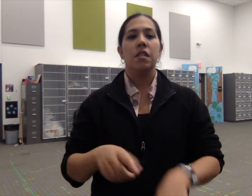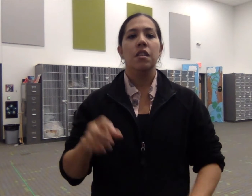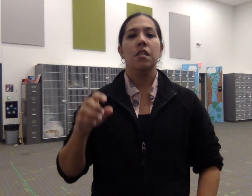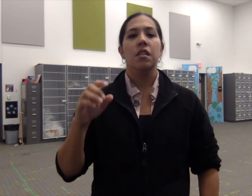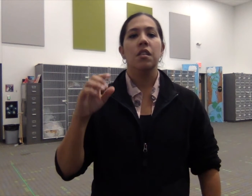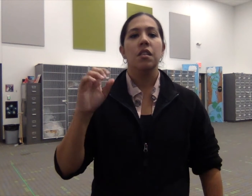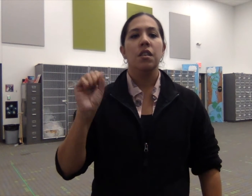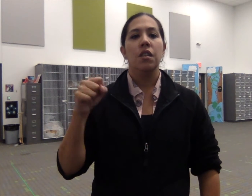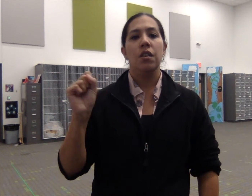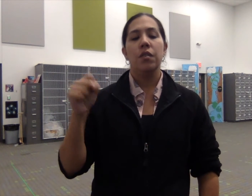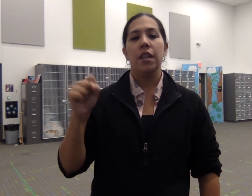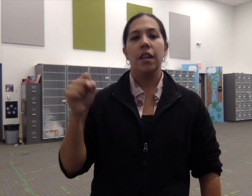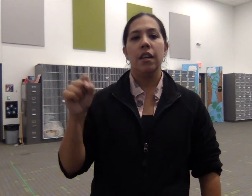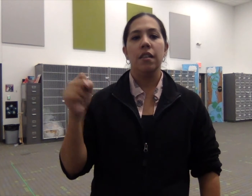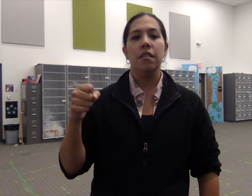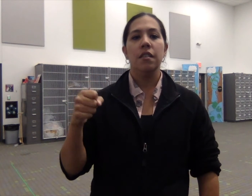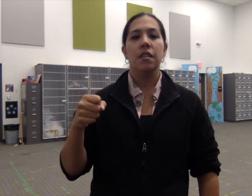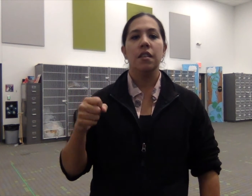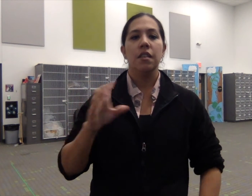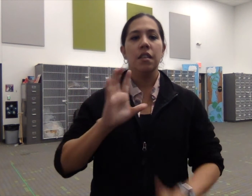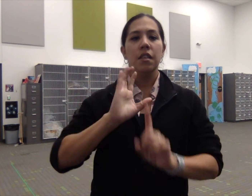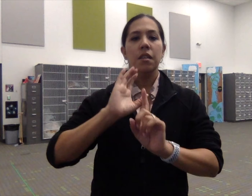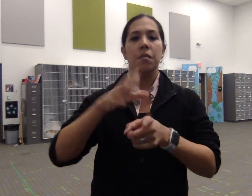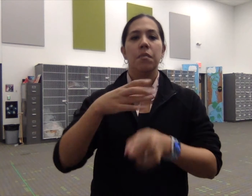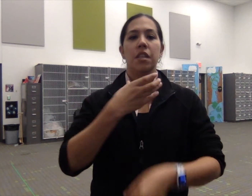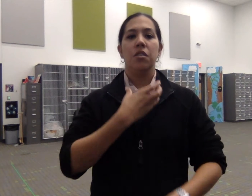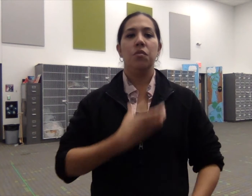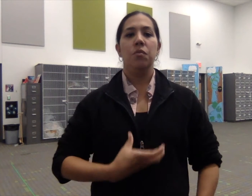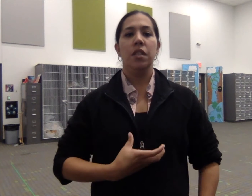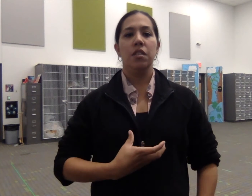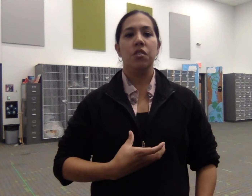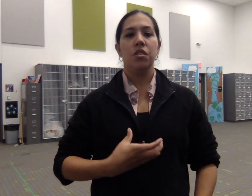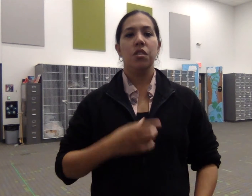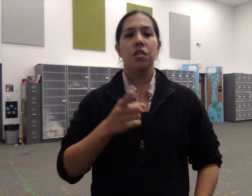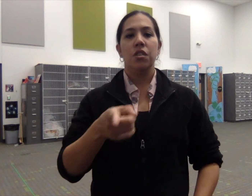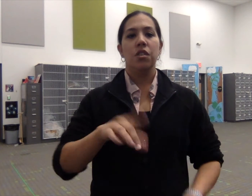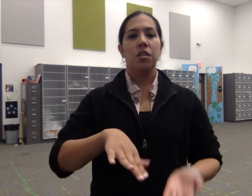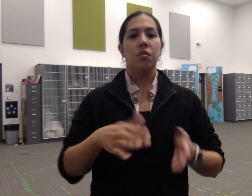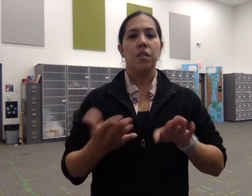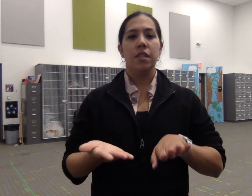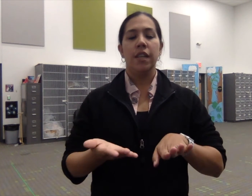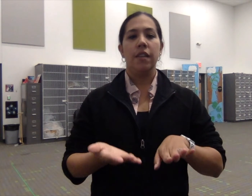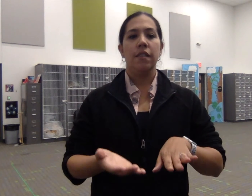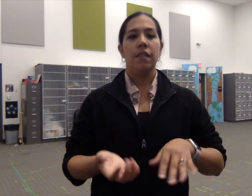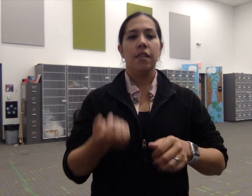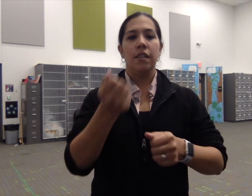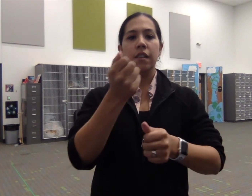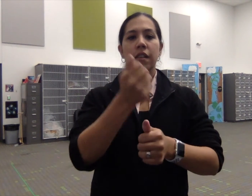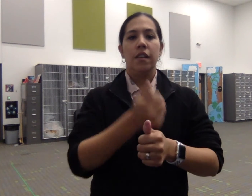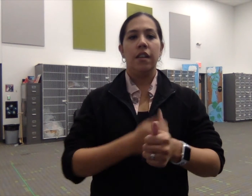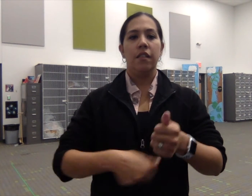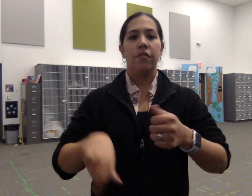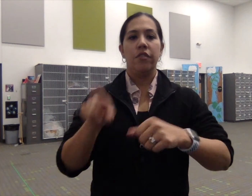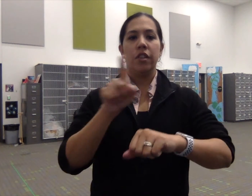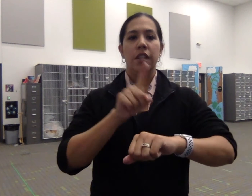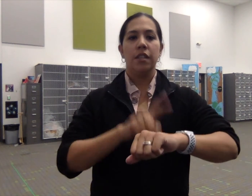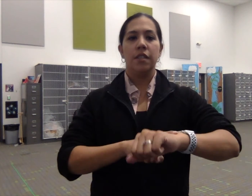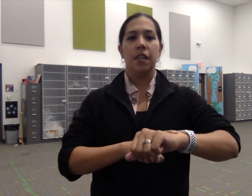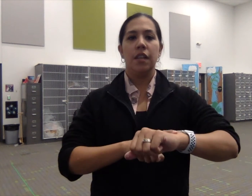oh yeah make you wish you were dead every time